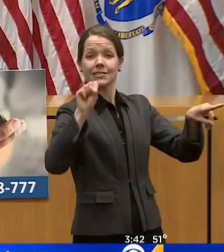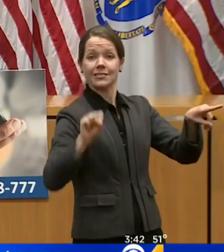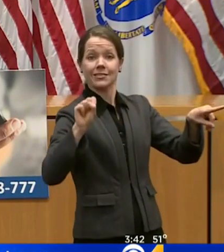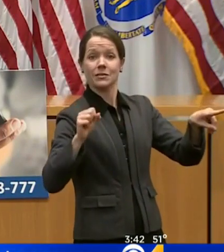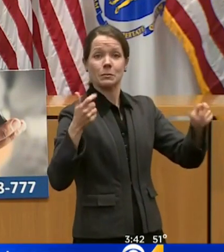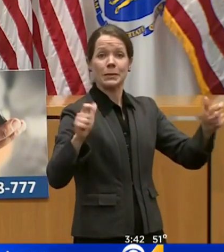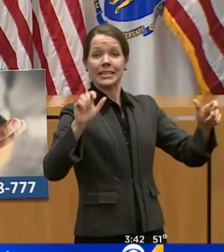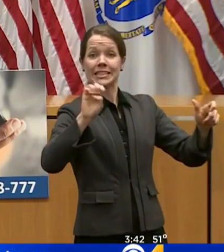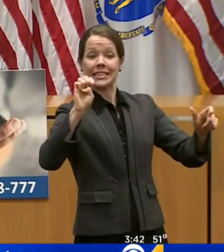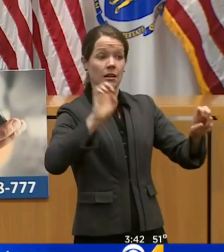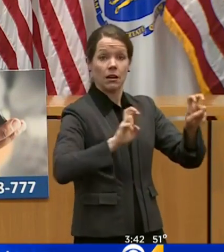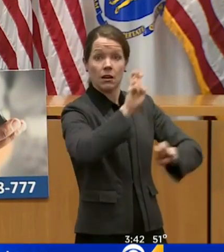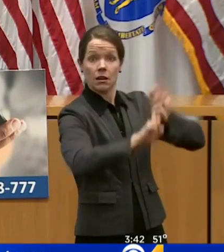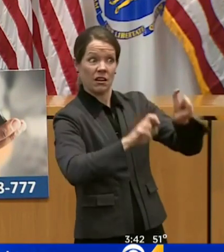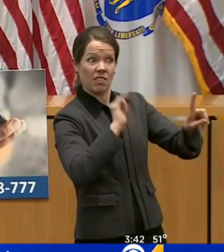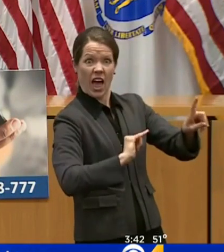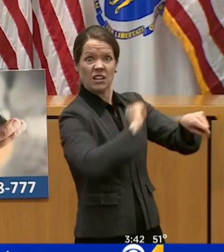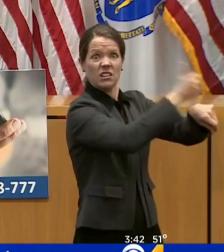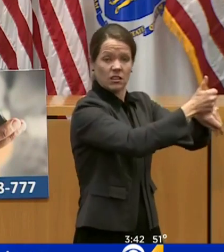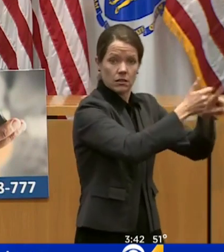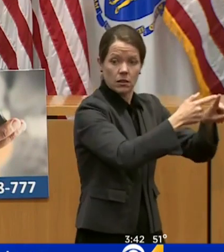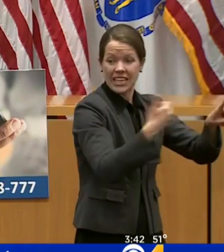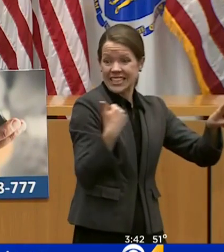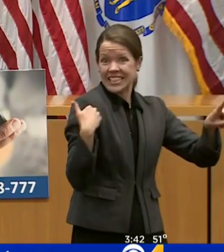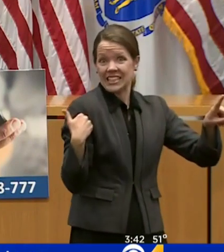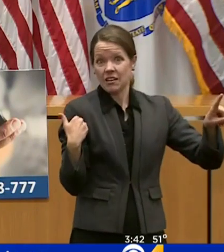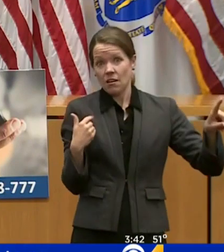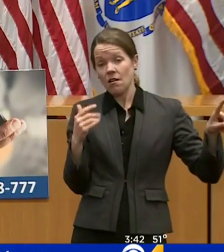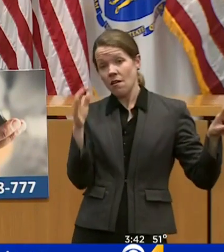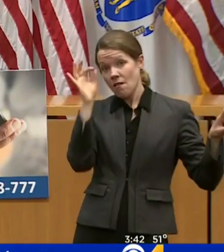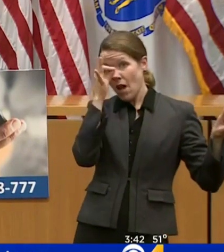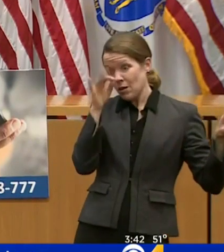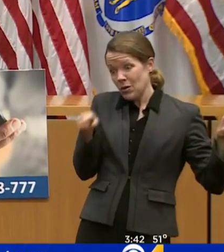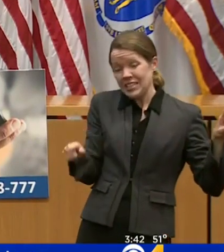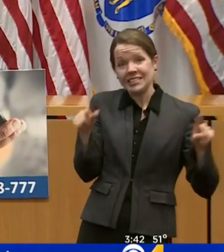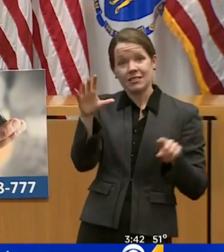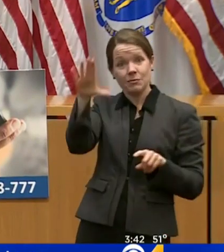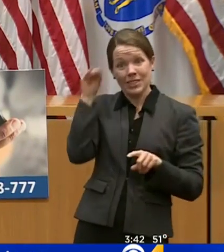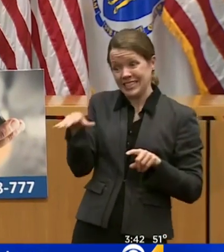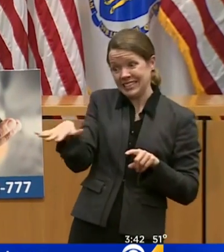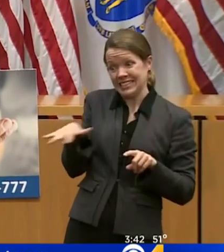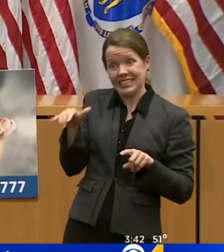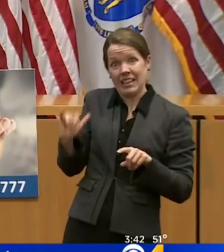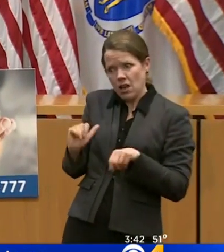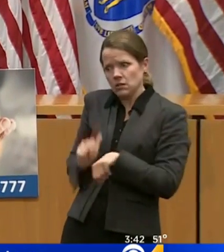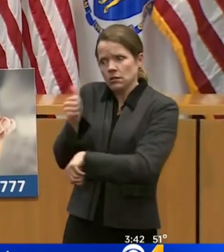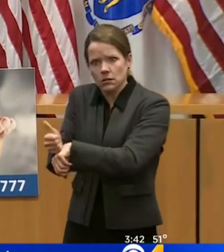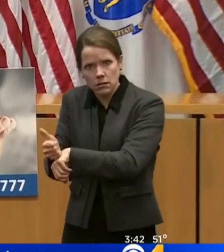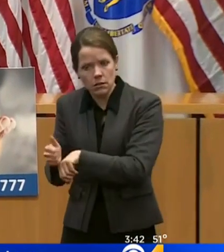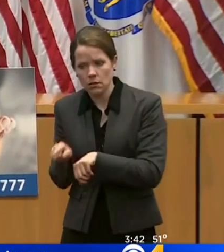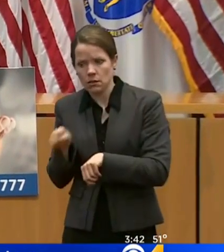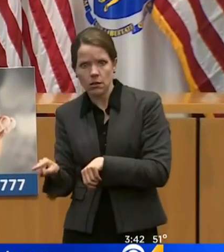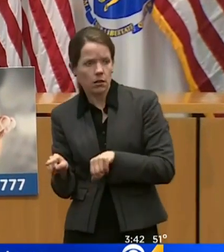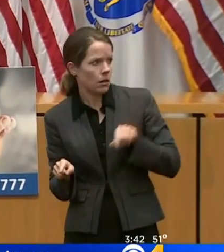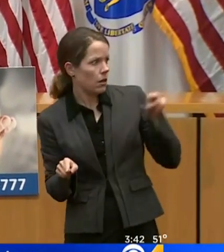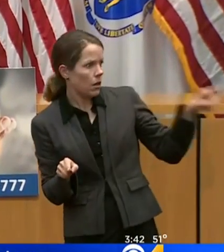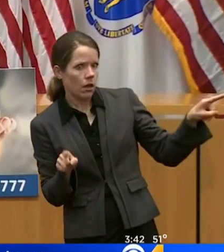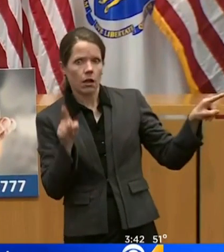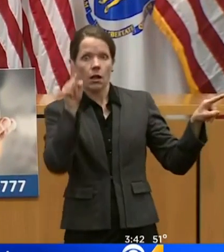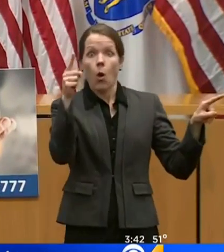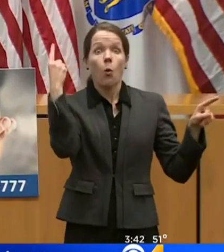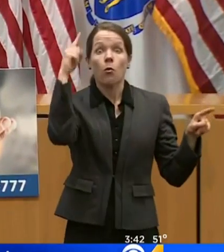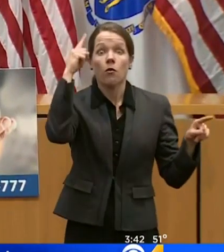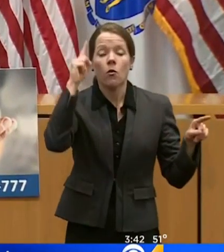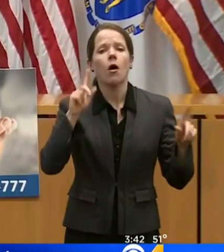Gillette Stadium in Foxborough that launched earlier this week. These are mobile testing sites, and each will perform about 200